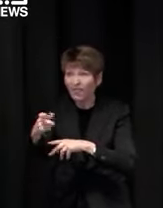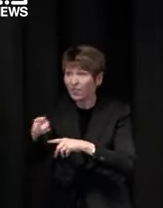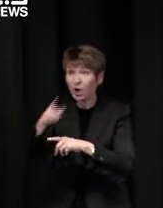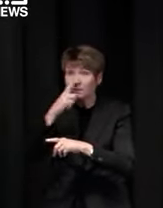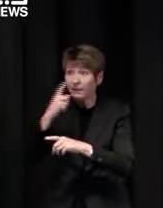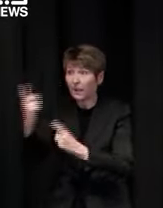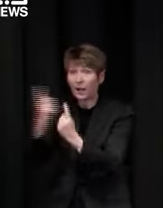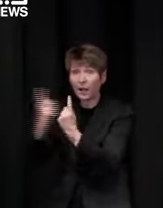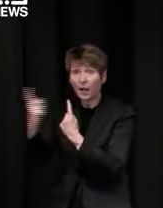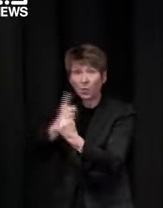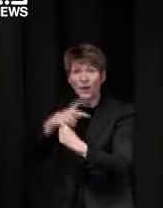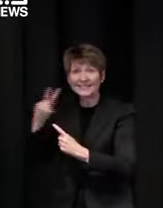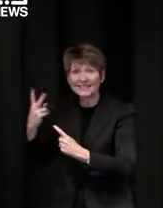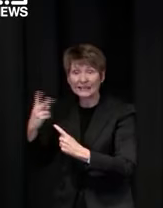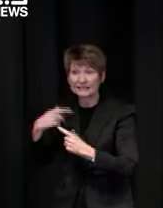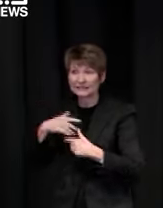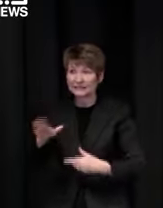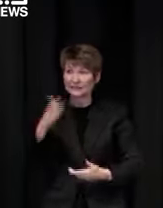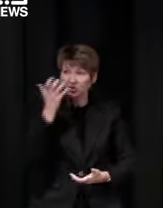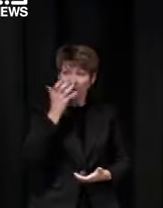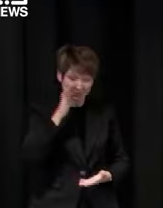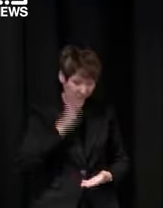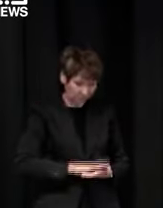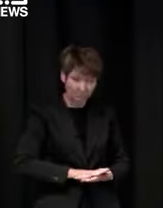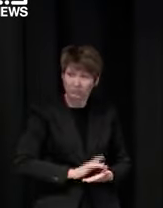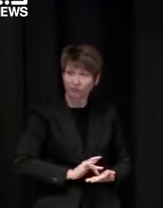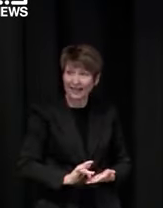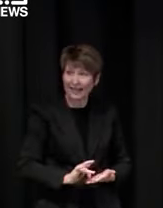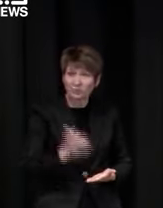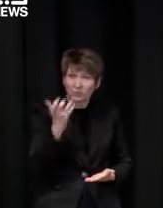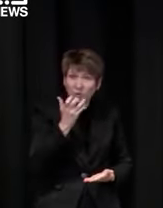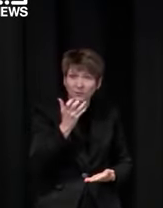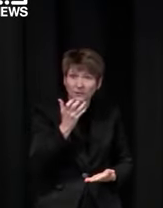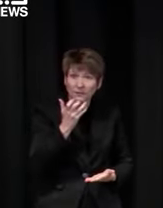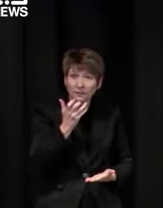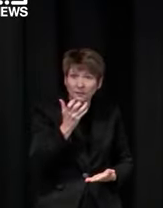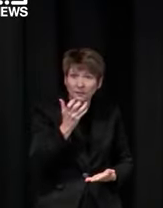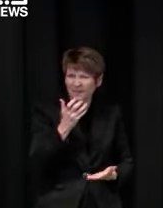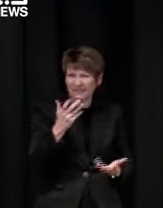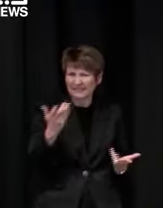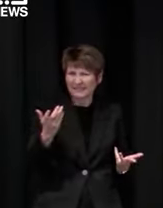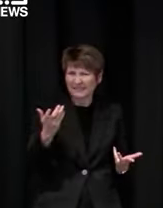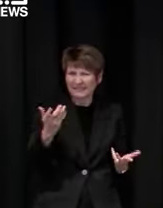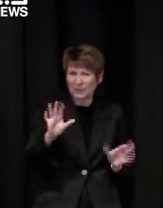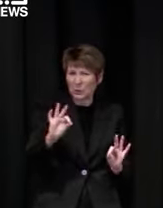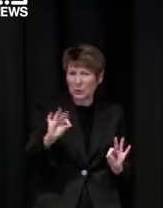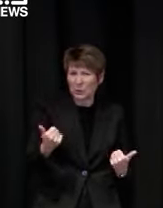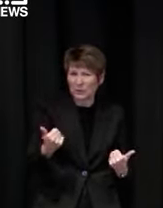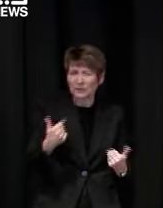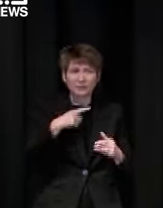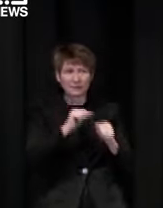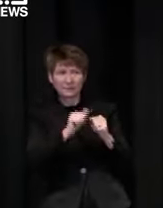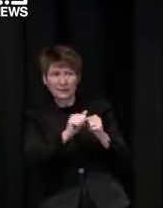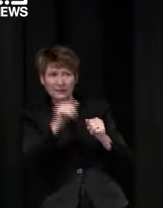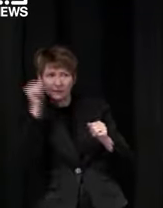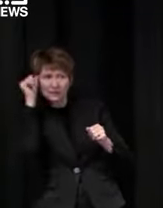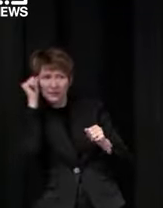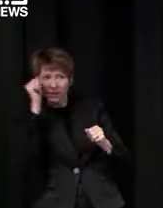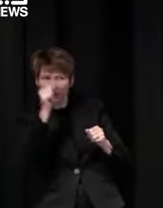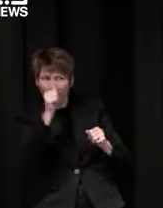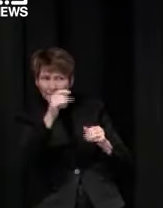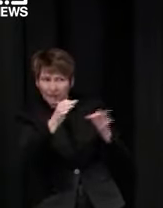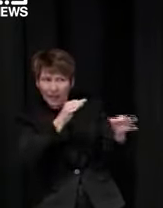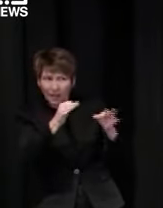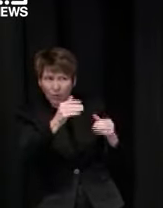you start taking those for first doses for instance or if you change the balance uh or if you you you do more